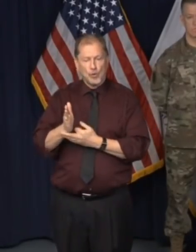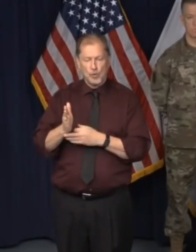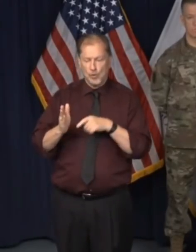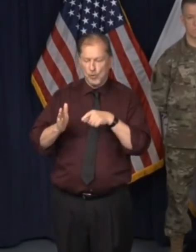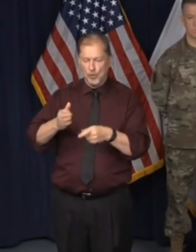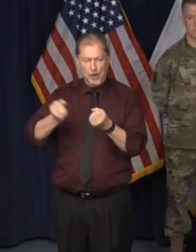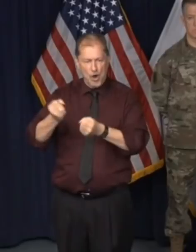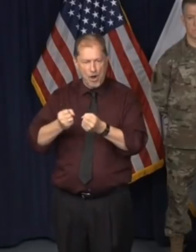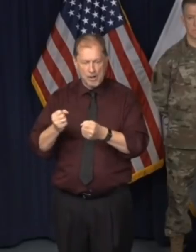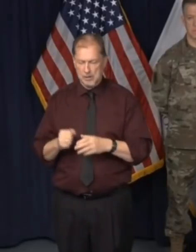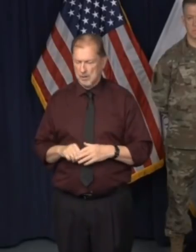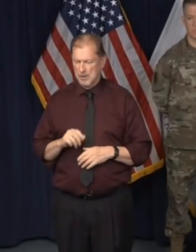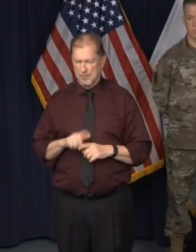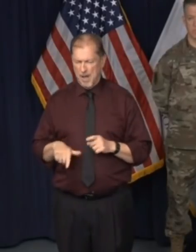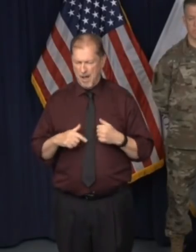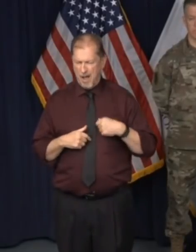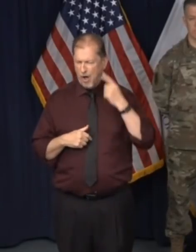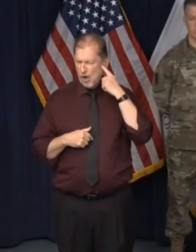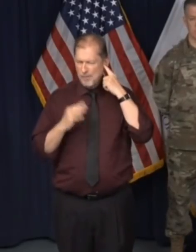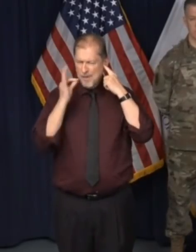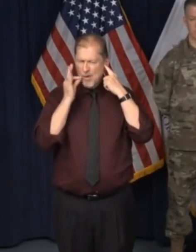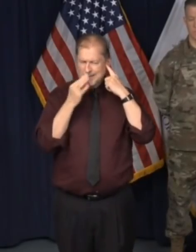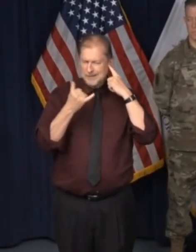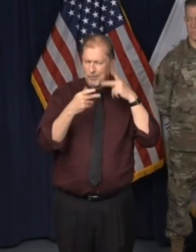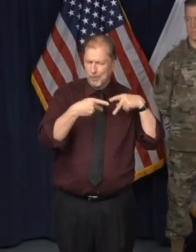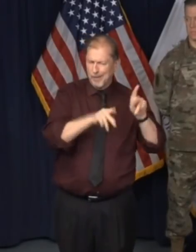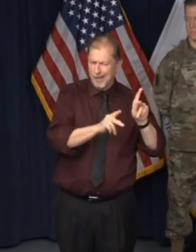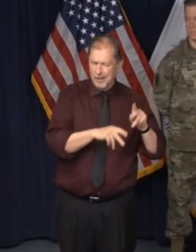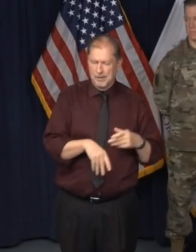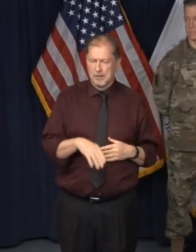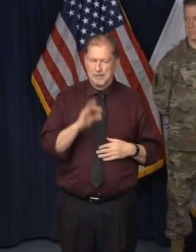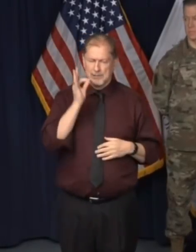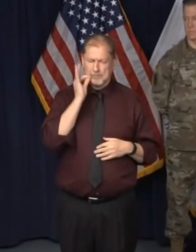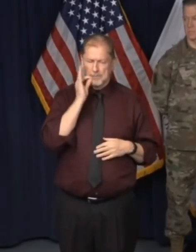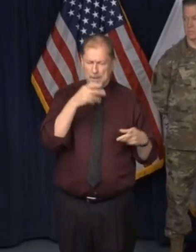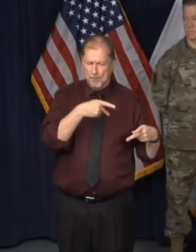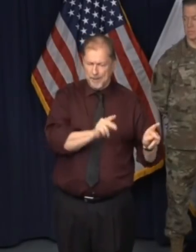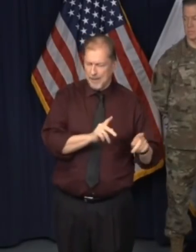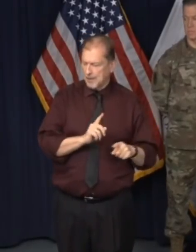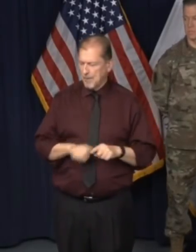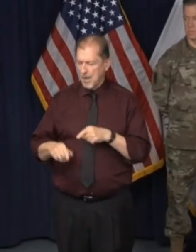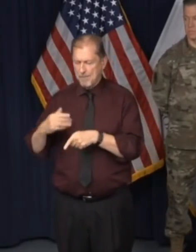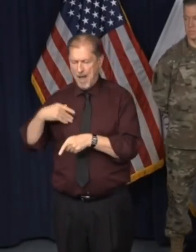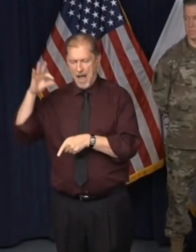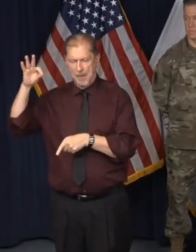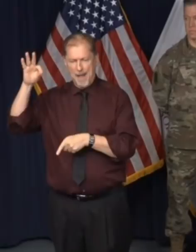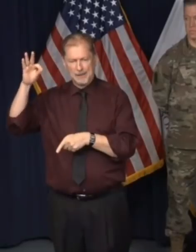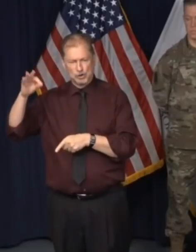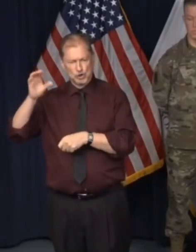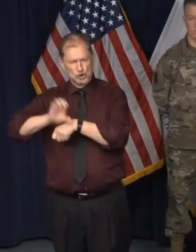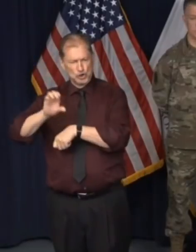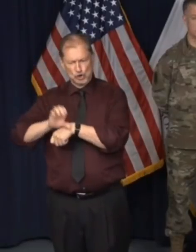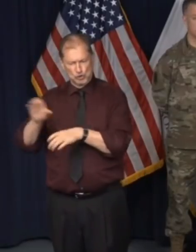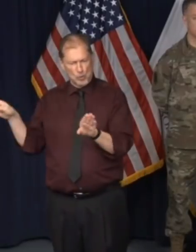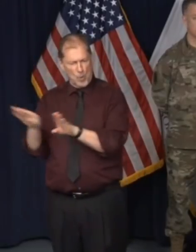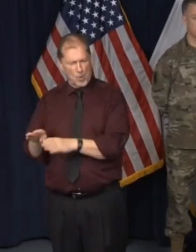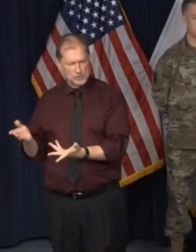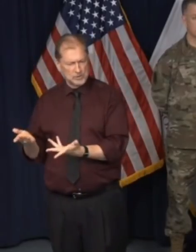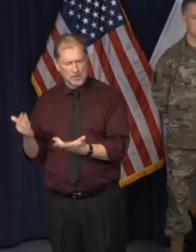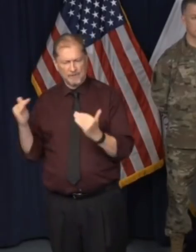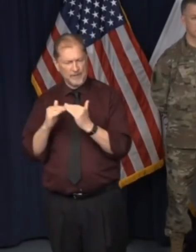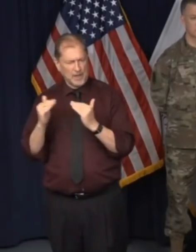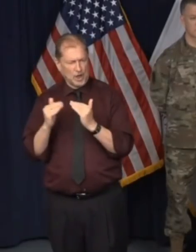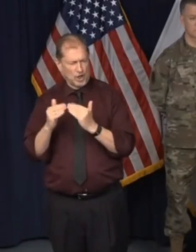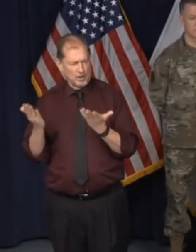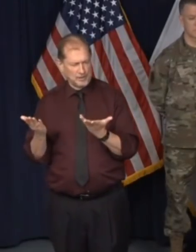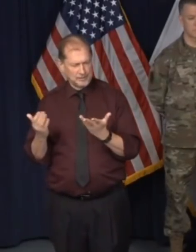most states. With that in mind, why are recreational pot sales allowed? What do you say to the pastor and business owners who have been forced to close? Um,